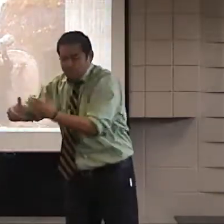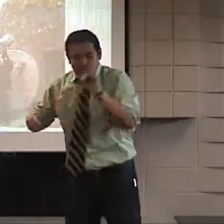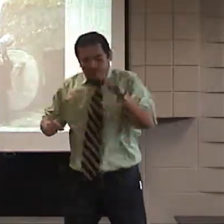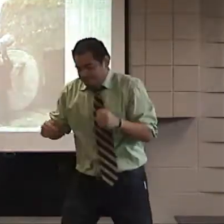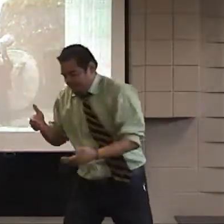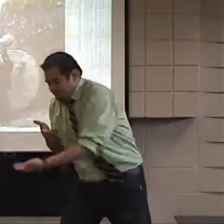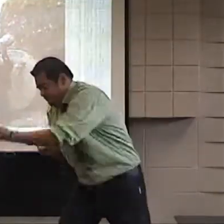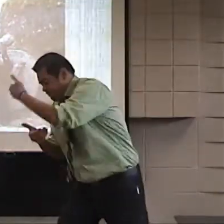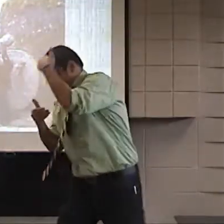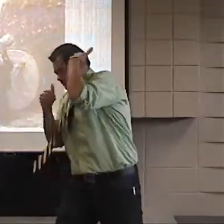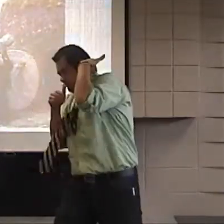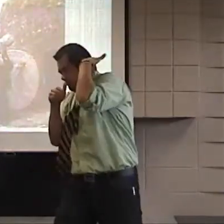body. It was right.